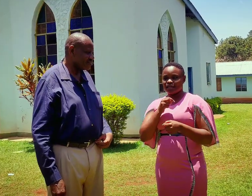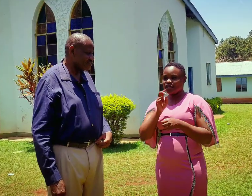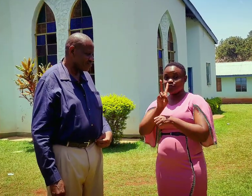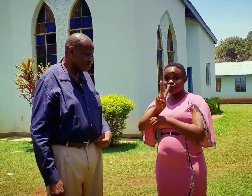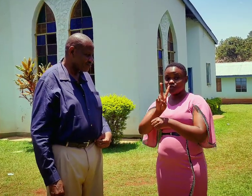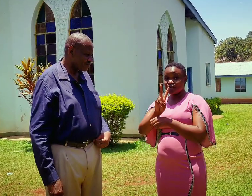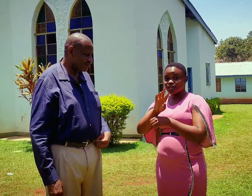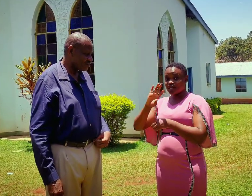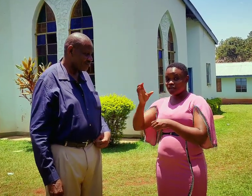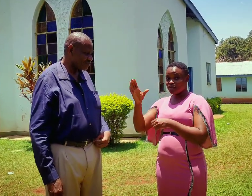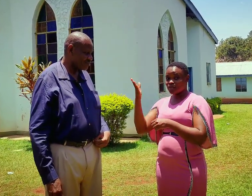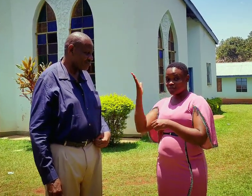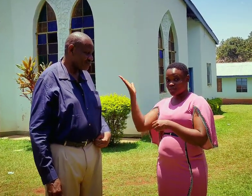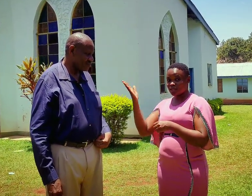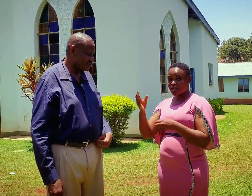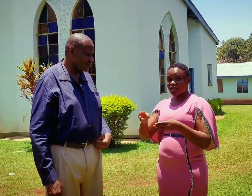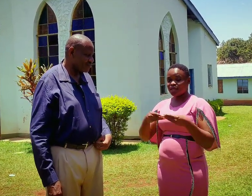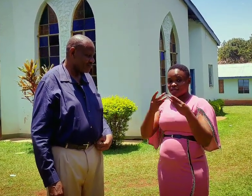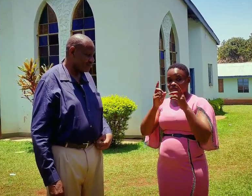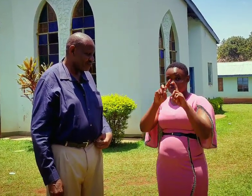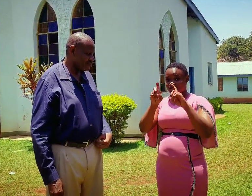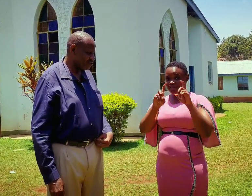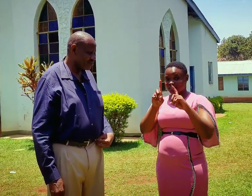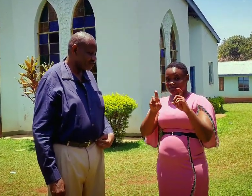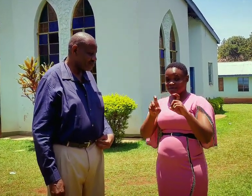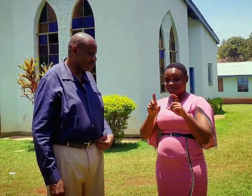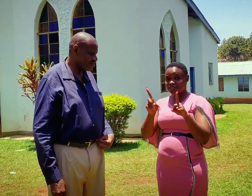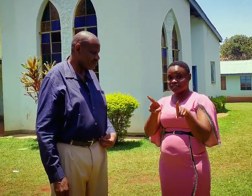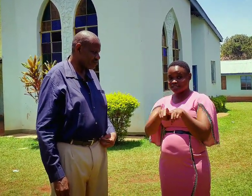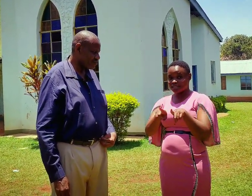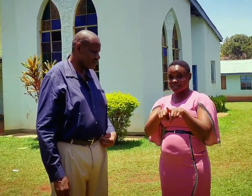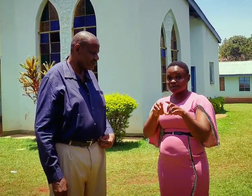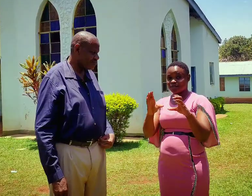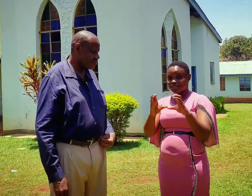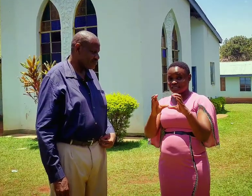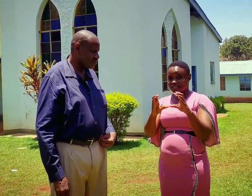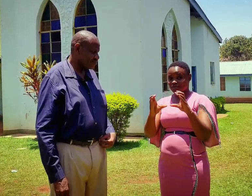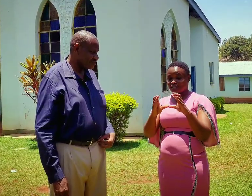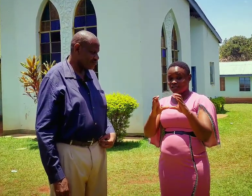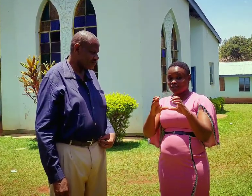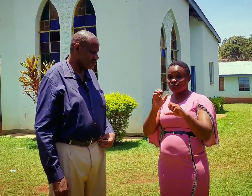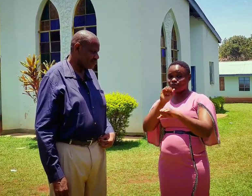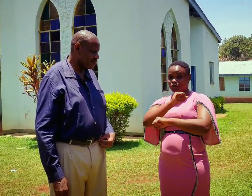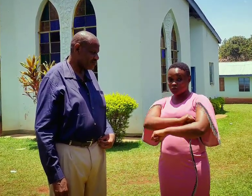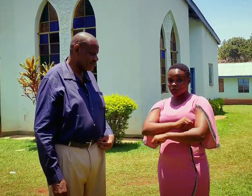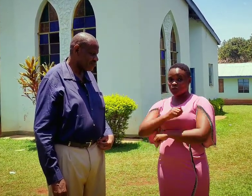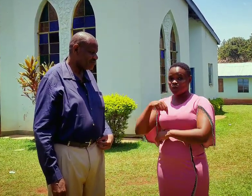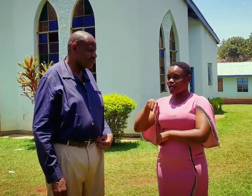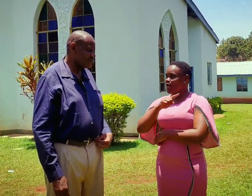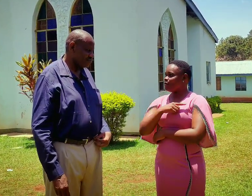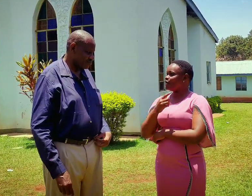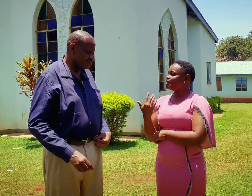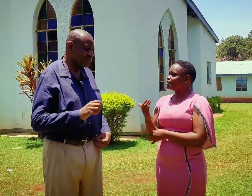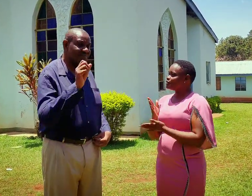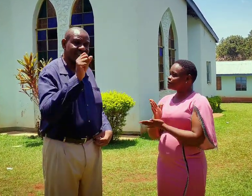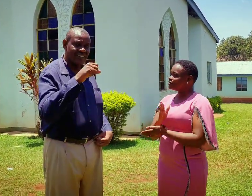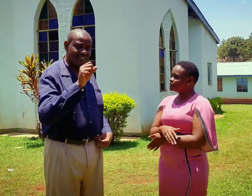in Vihiga County there, to give examinations, same, certificates, to our